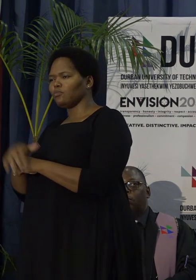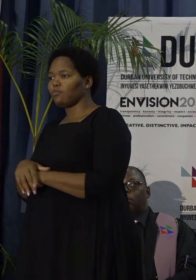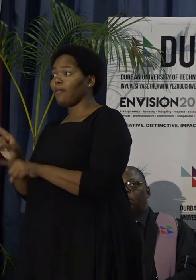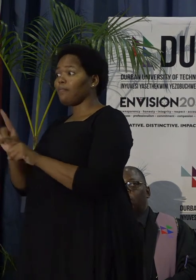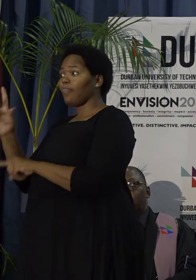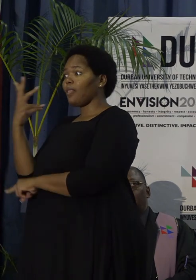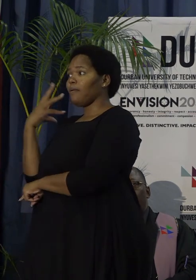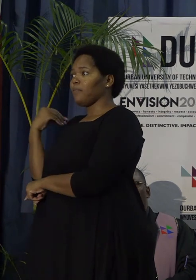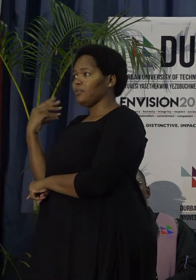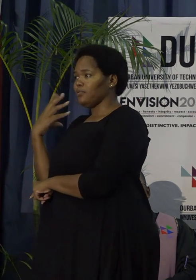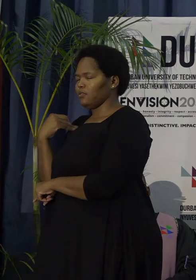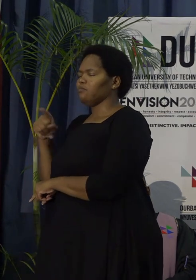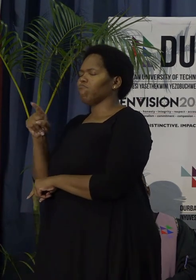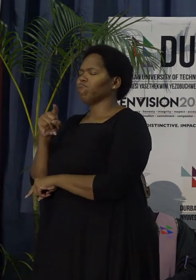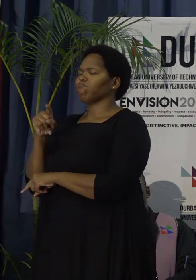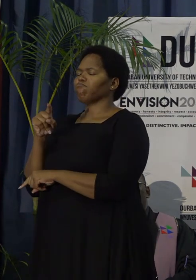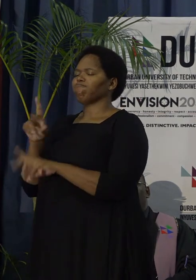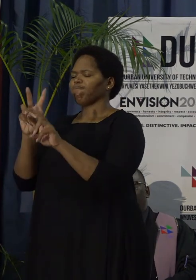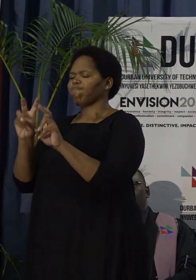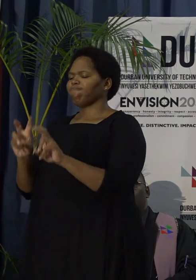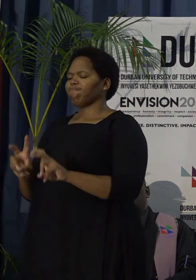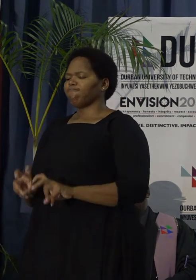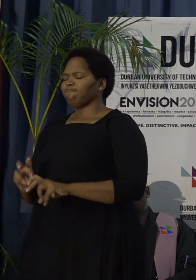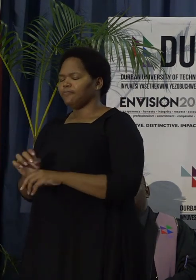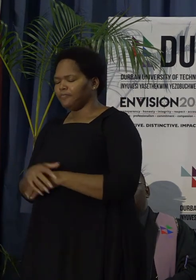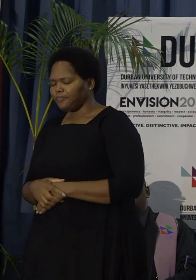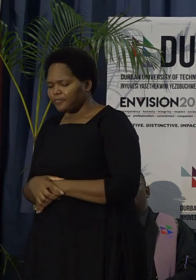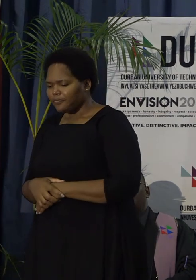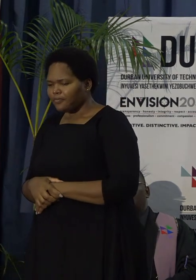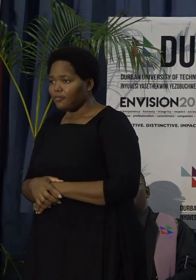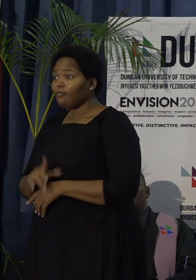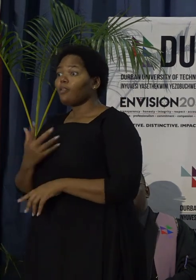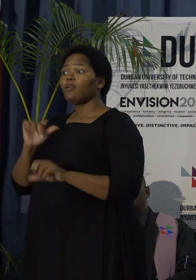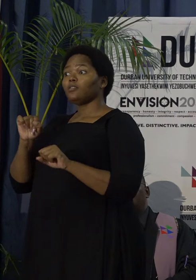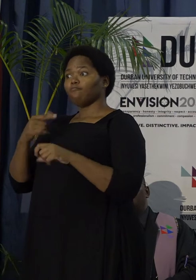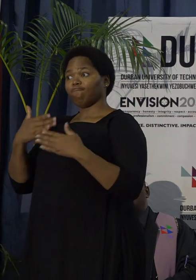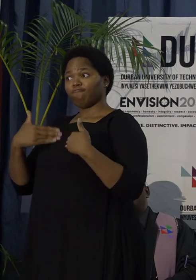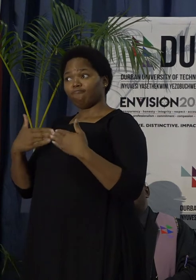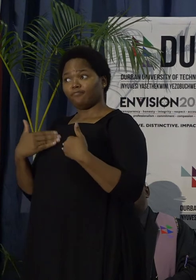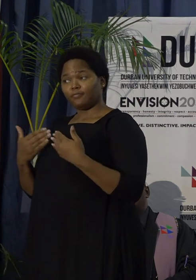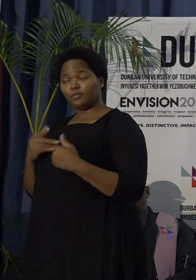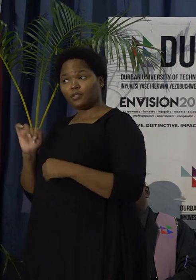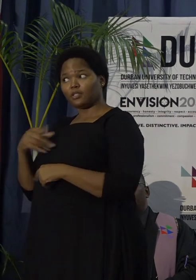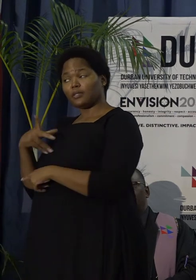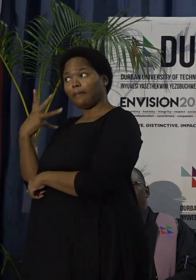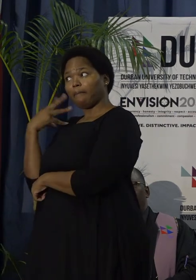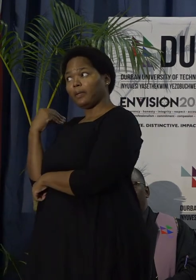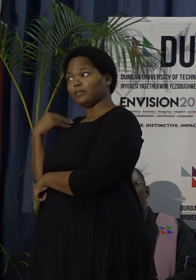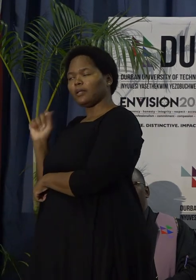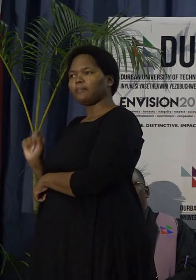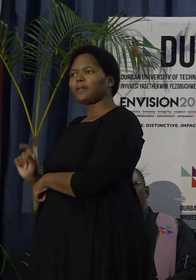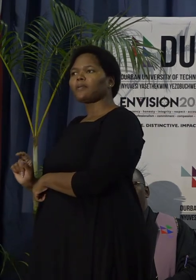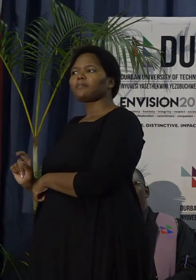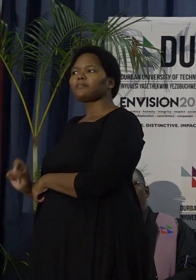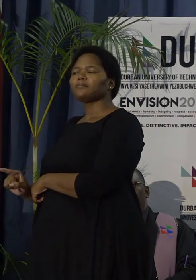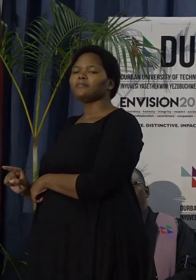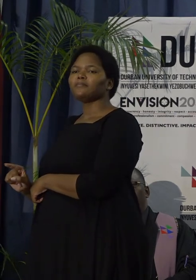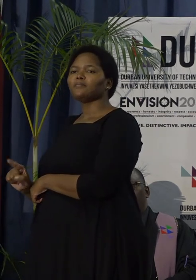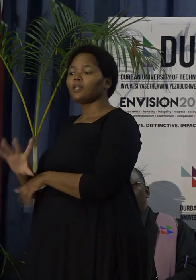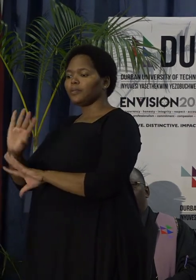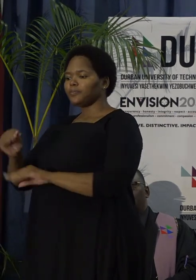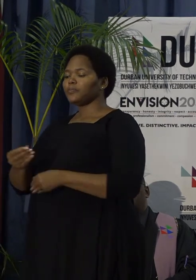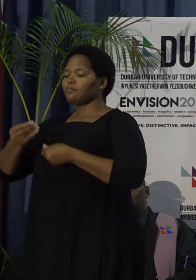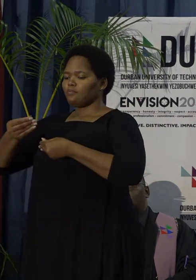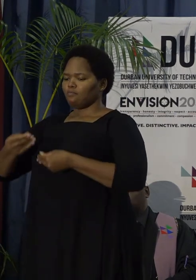minister is still mulling over it. Of course, I'm glad that the minister that has it on